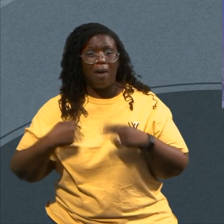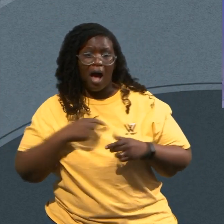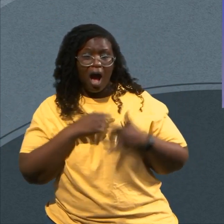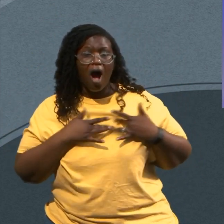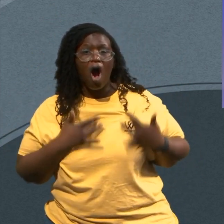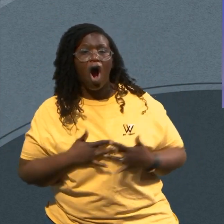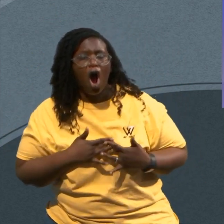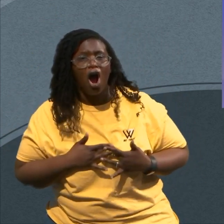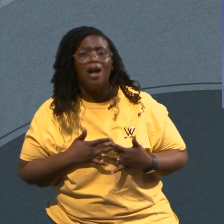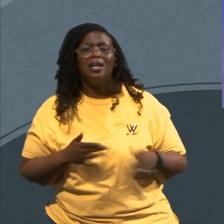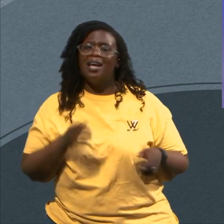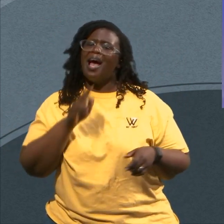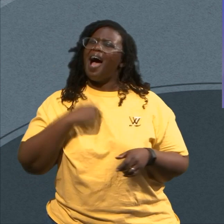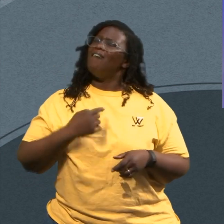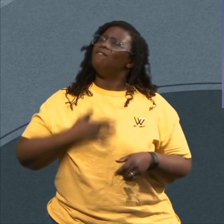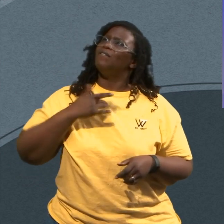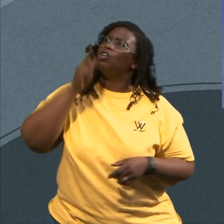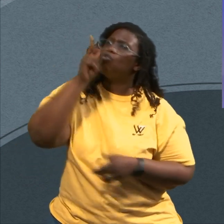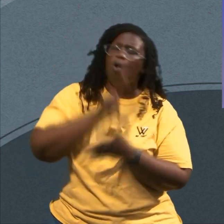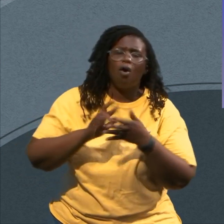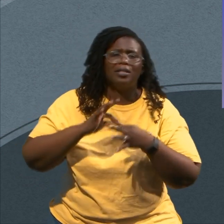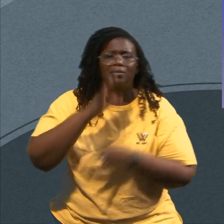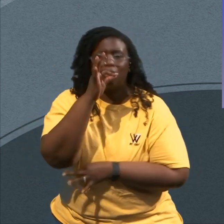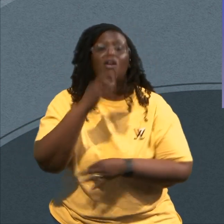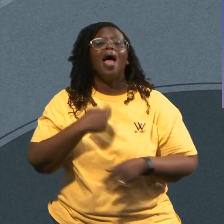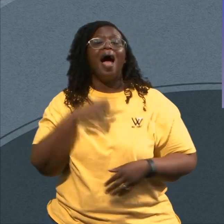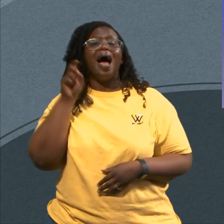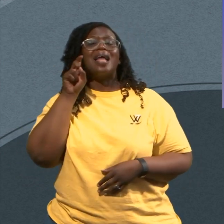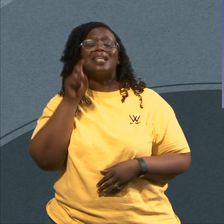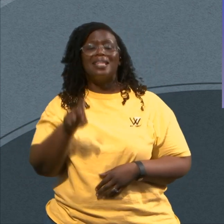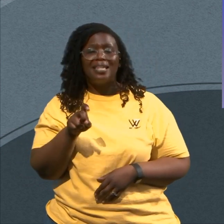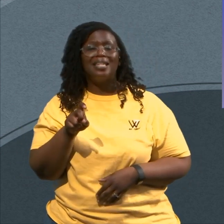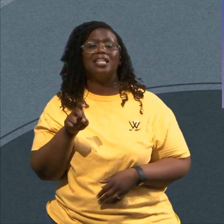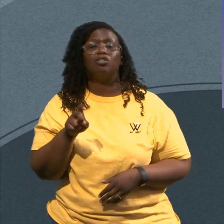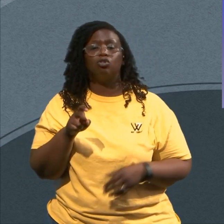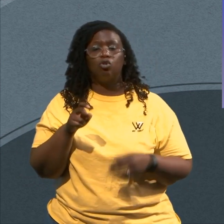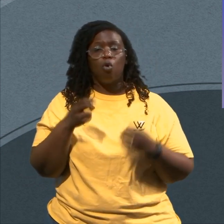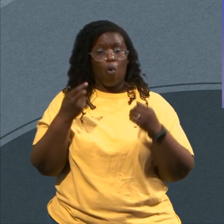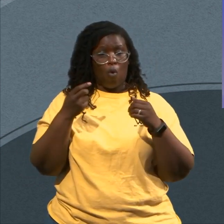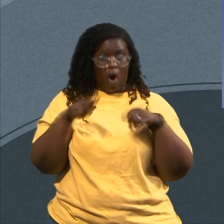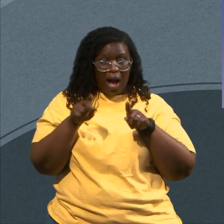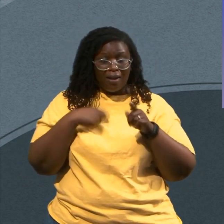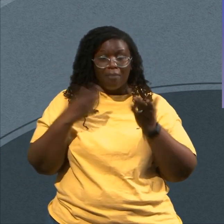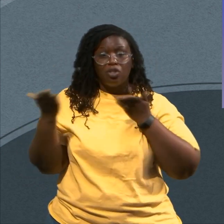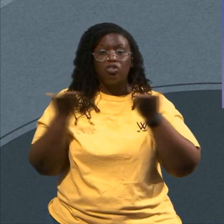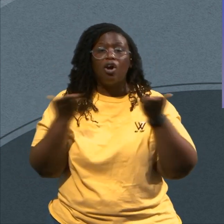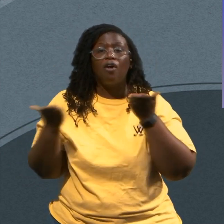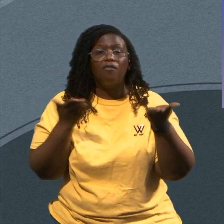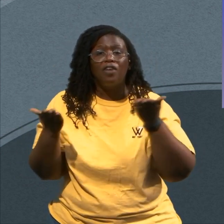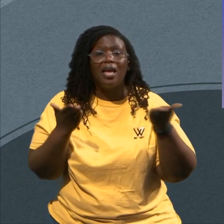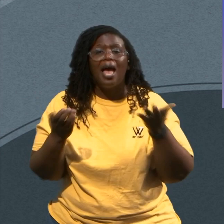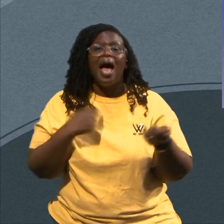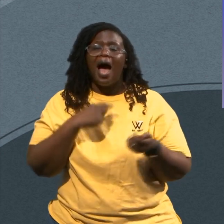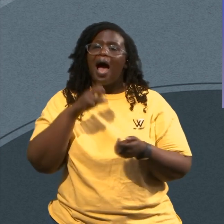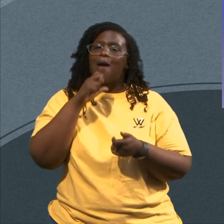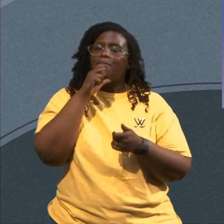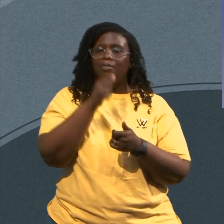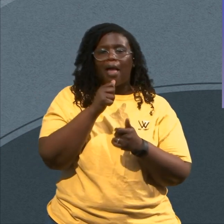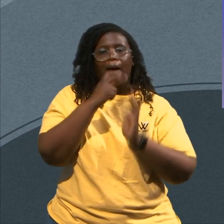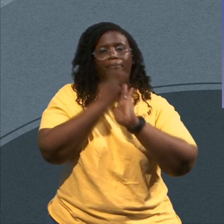God I Feel The Holy Ghost I Gotta Get To A Point Where In My Ministry I'm Not Consuming Myself With How